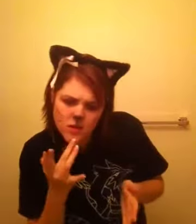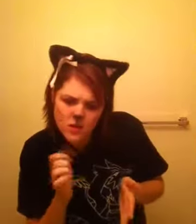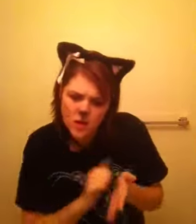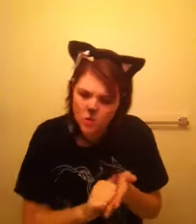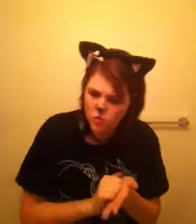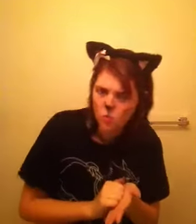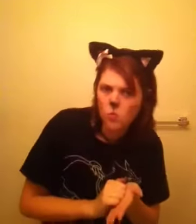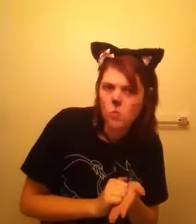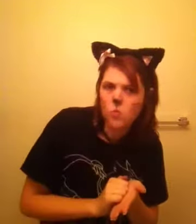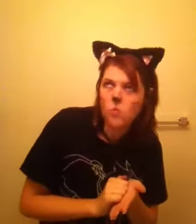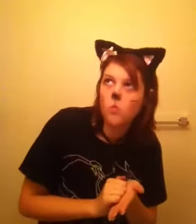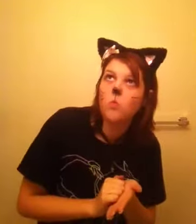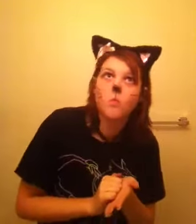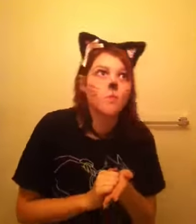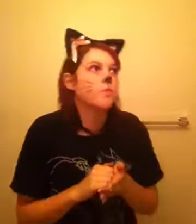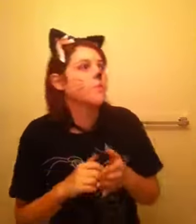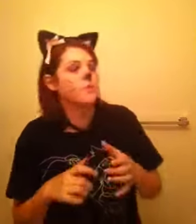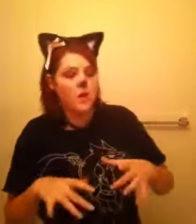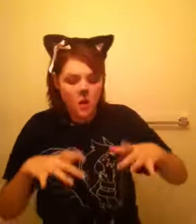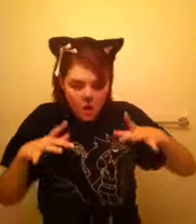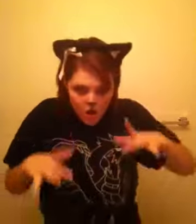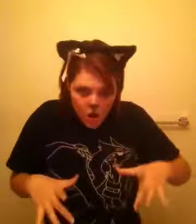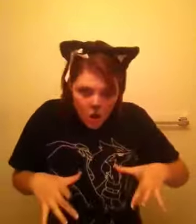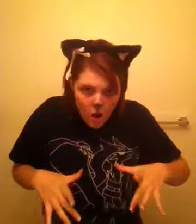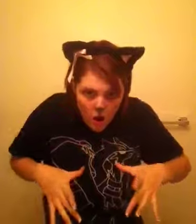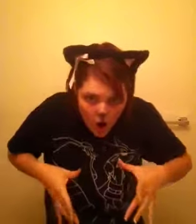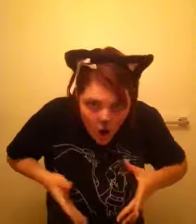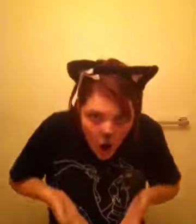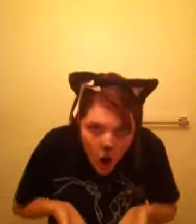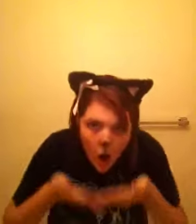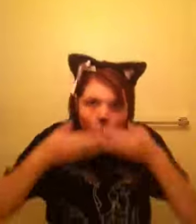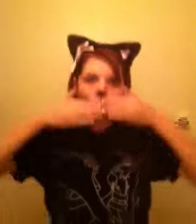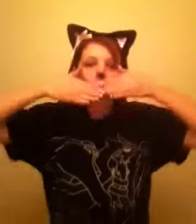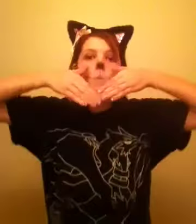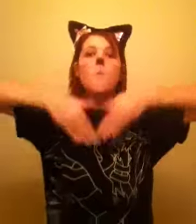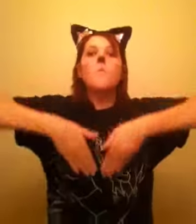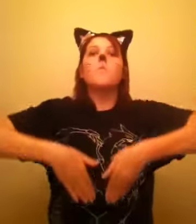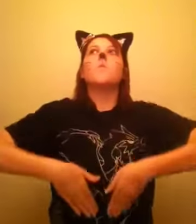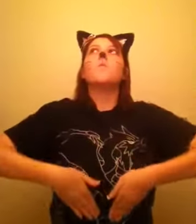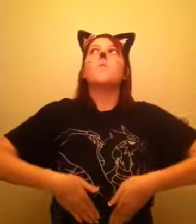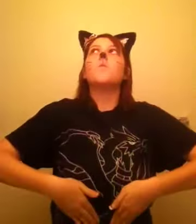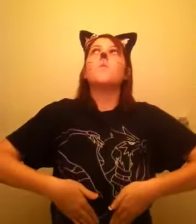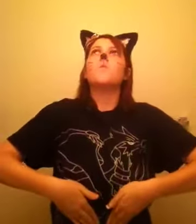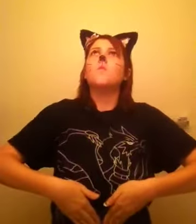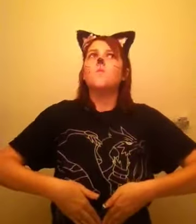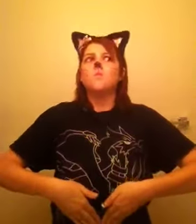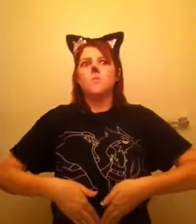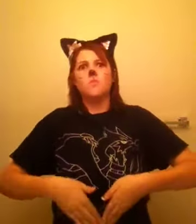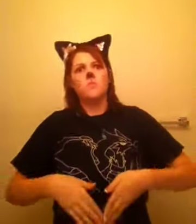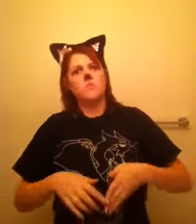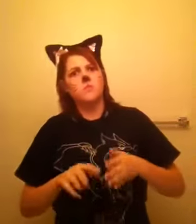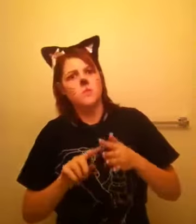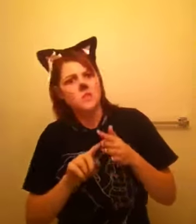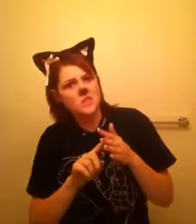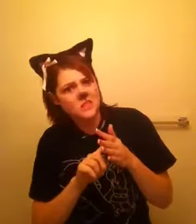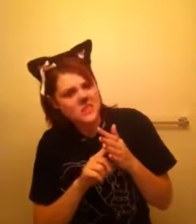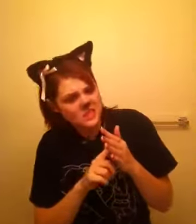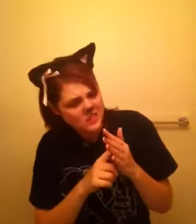taste like soap. And then I lower in my own mouth and take a cup. And start